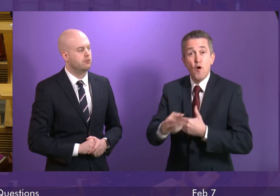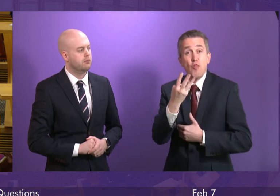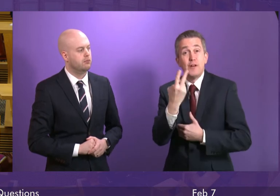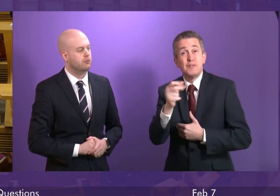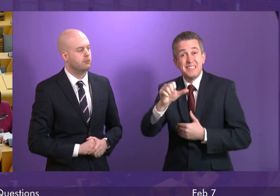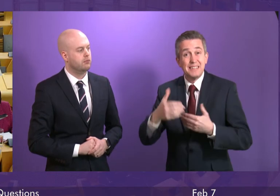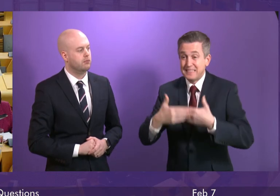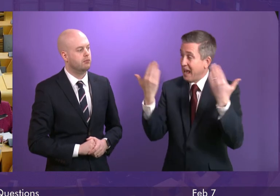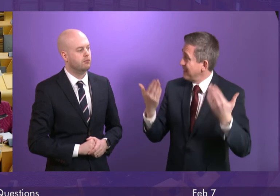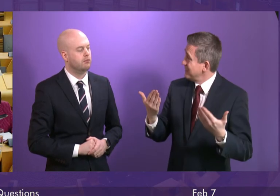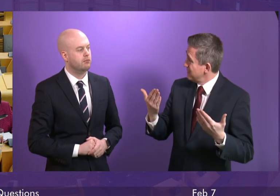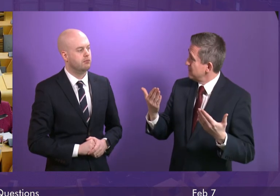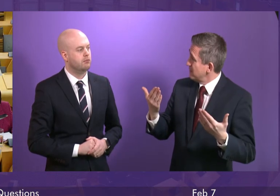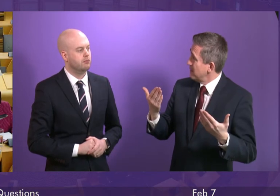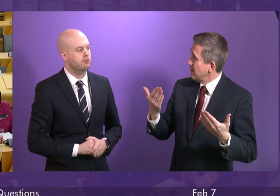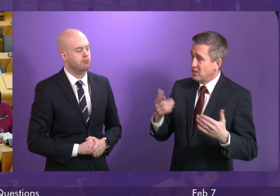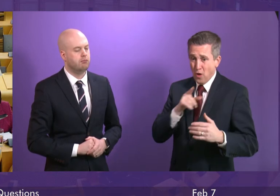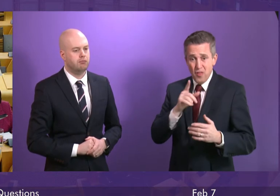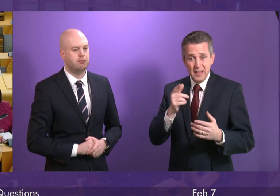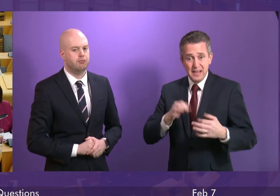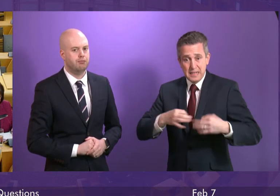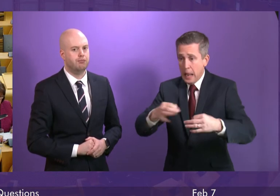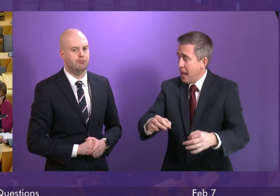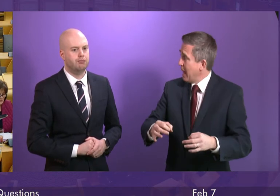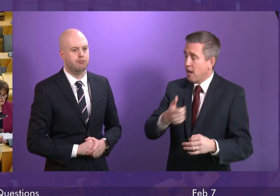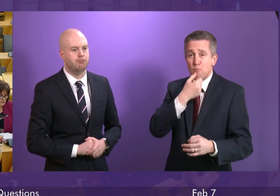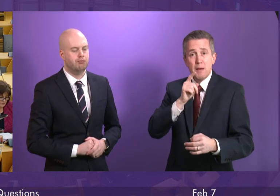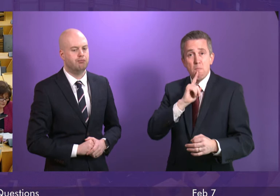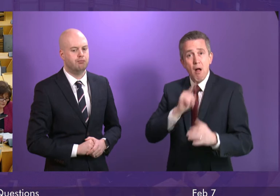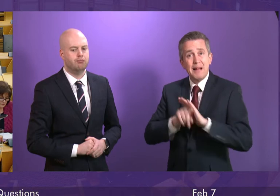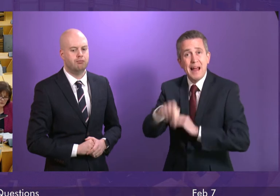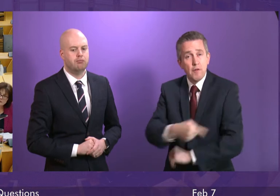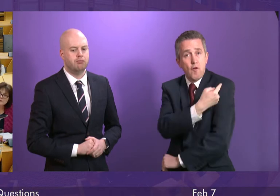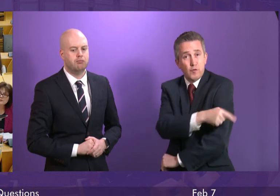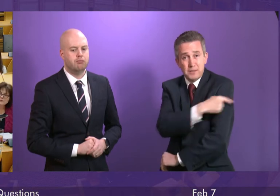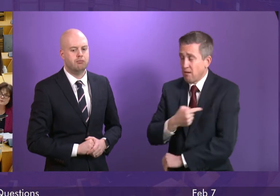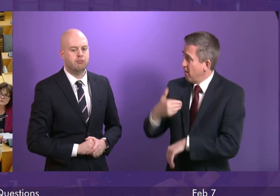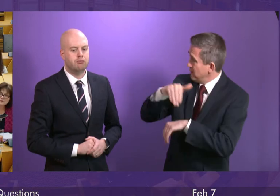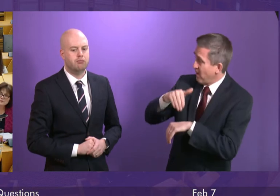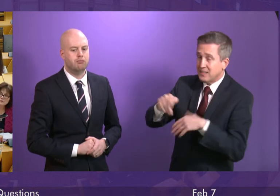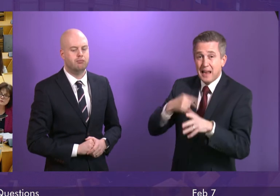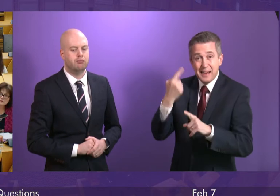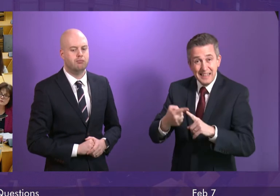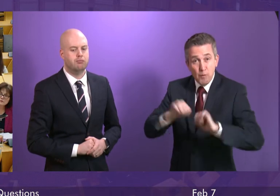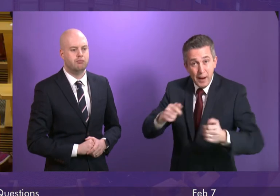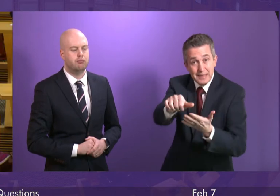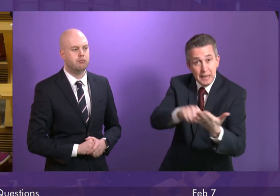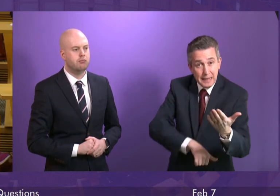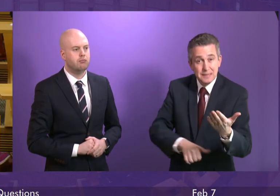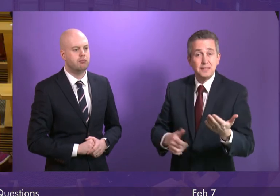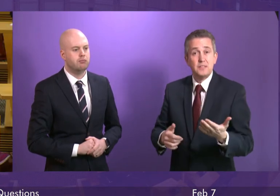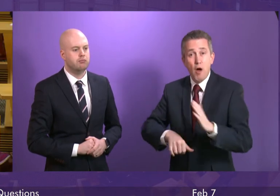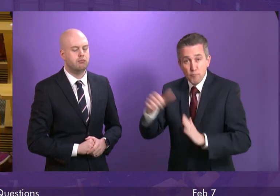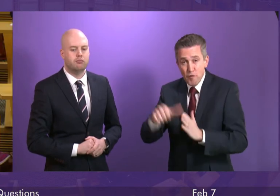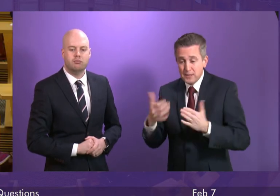days. No wonder that this is having a significant impact on A&E waiting times and cancelled operations right across